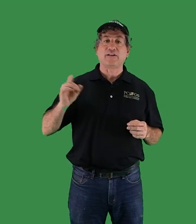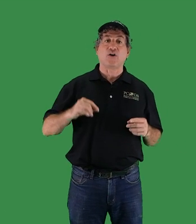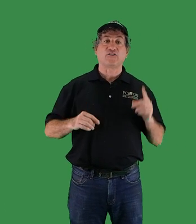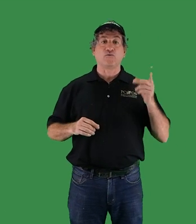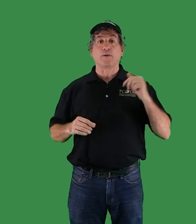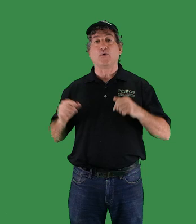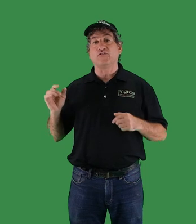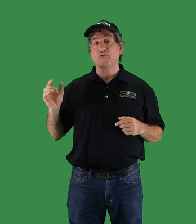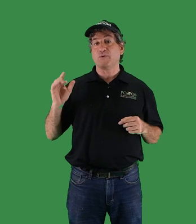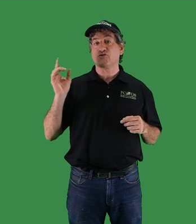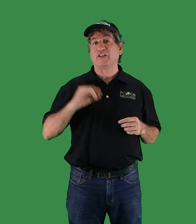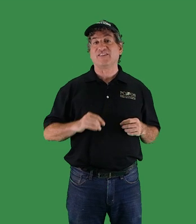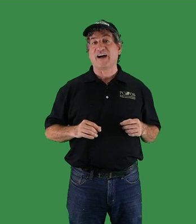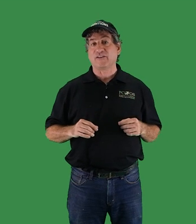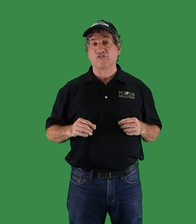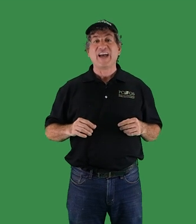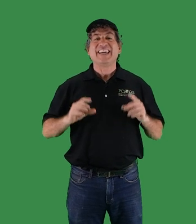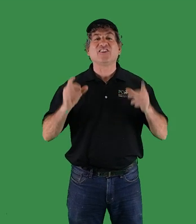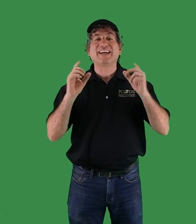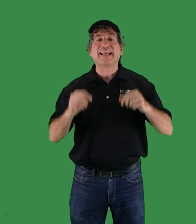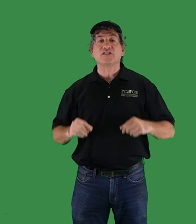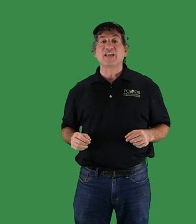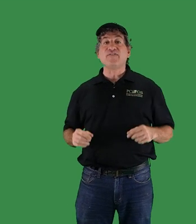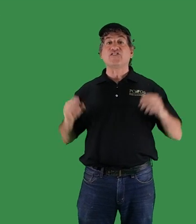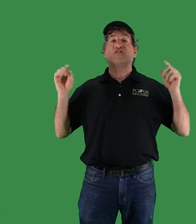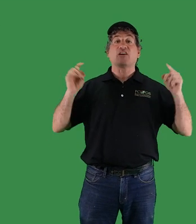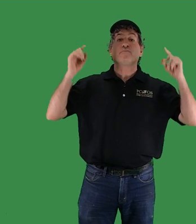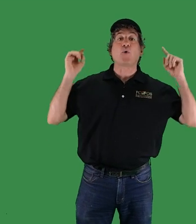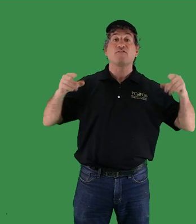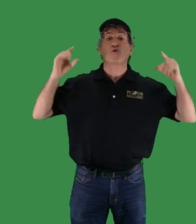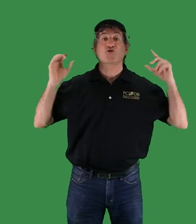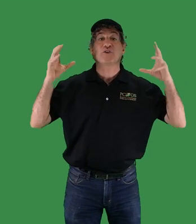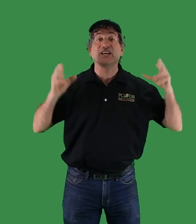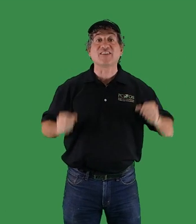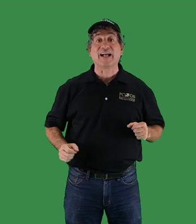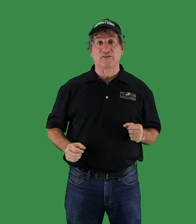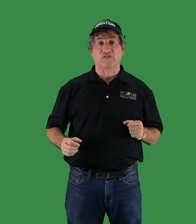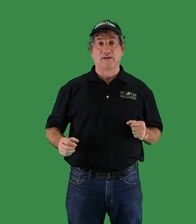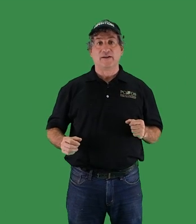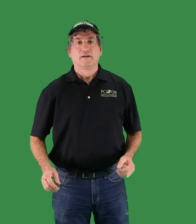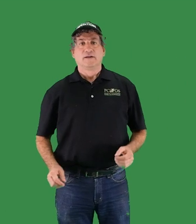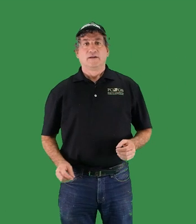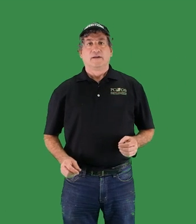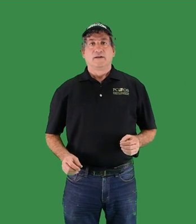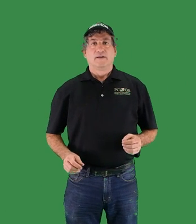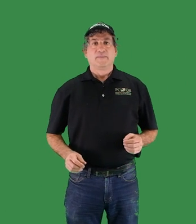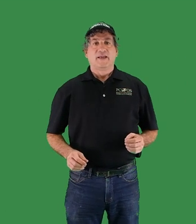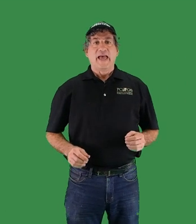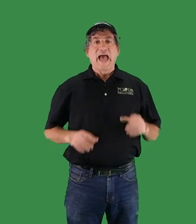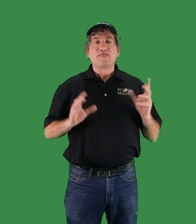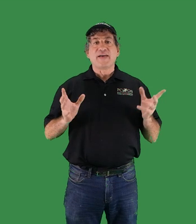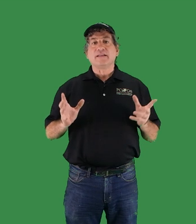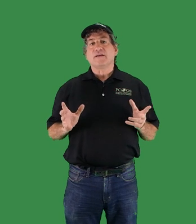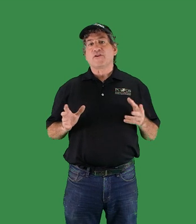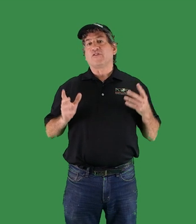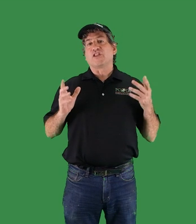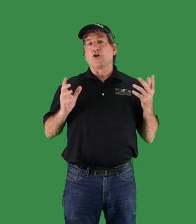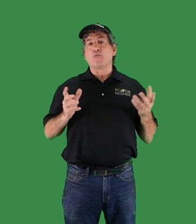net cost of $1.23 trillion, yielding a net savings of $7.4 trillion. And then there is the no